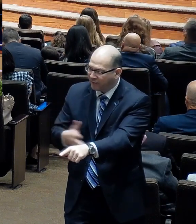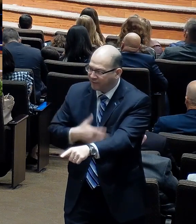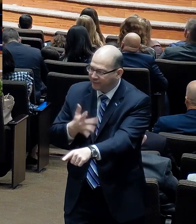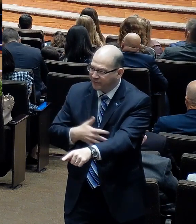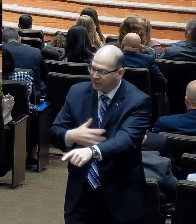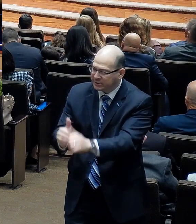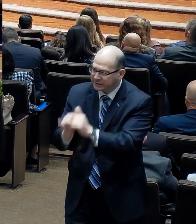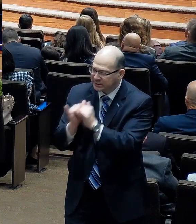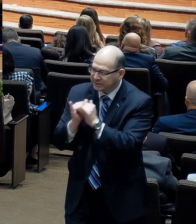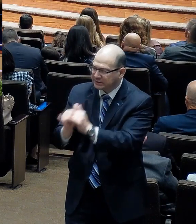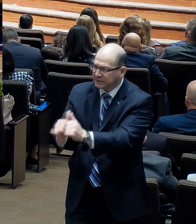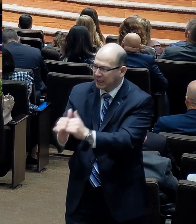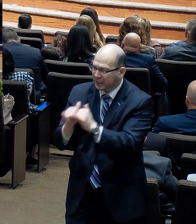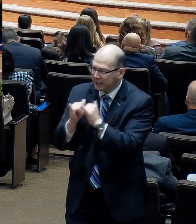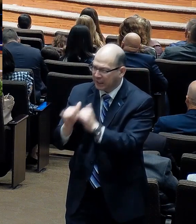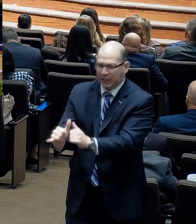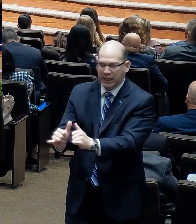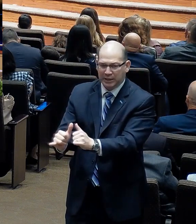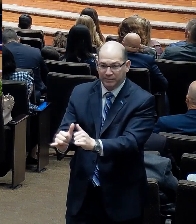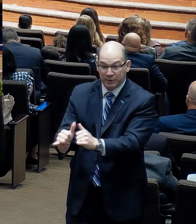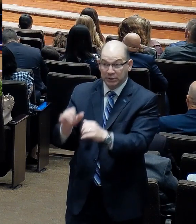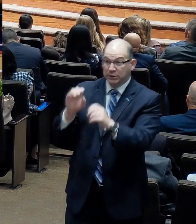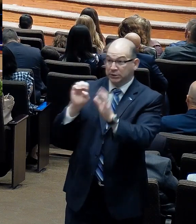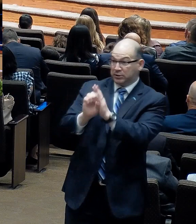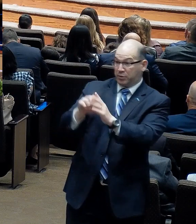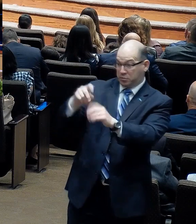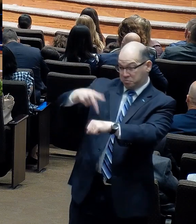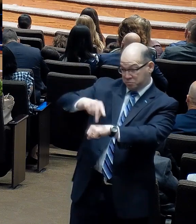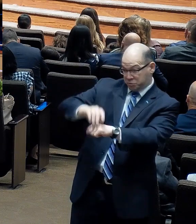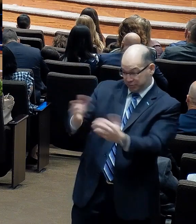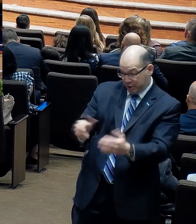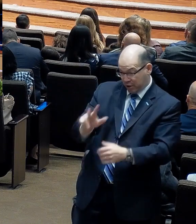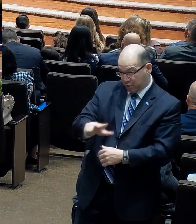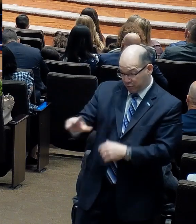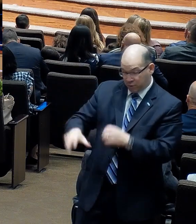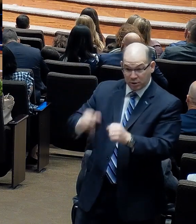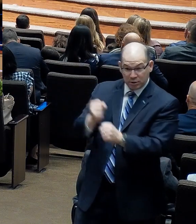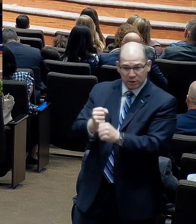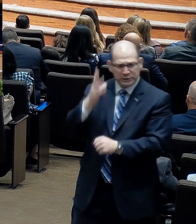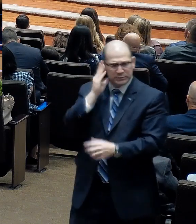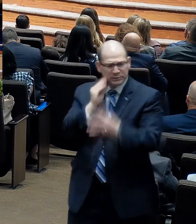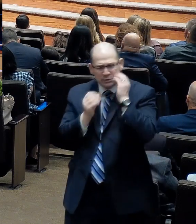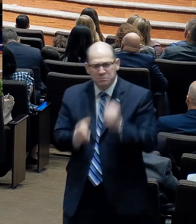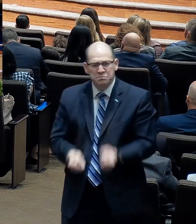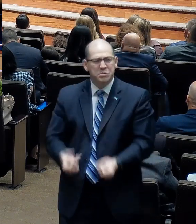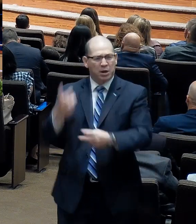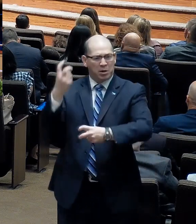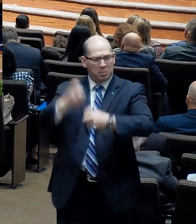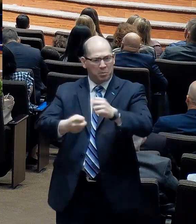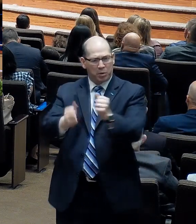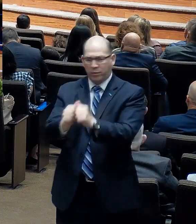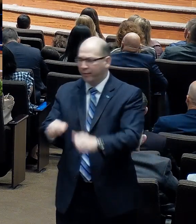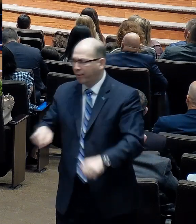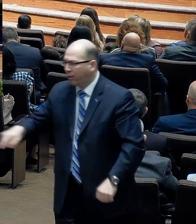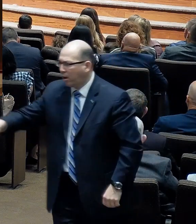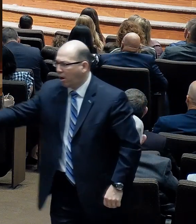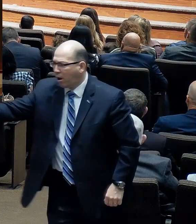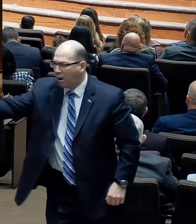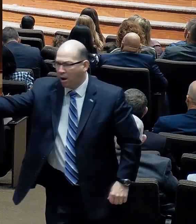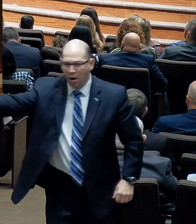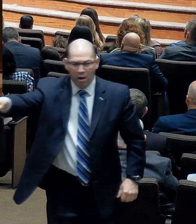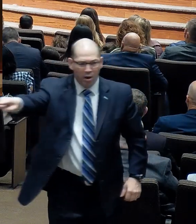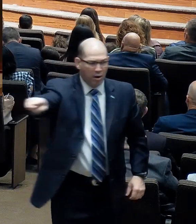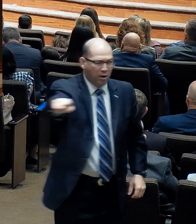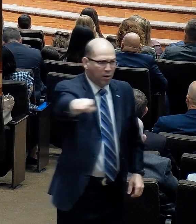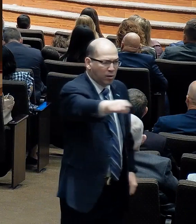here at Lancaster for pastor and Mrs. Chapel. There are scores, if not hundreds of people scattered around this auditorium that have a